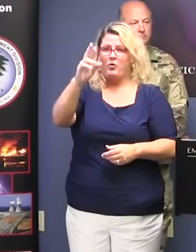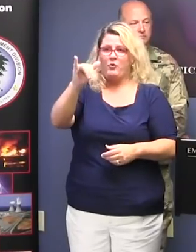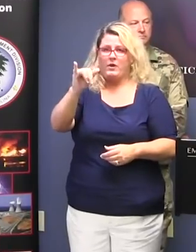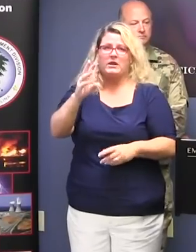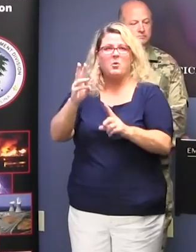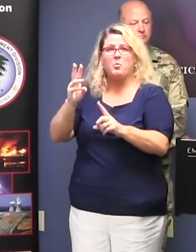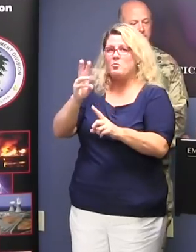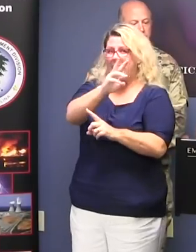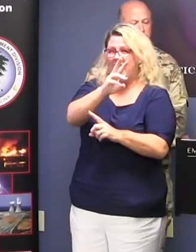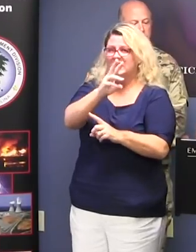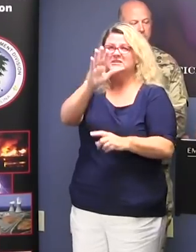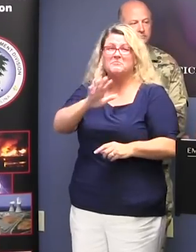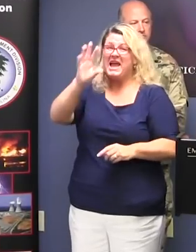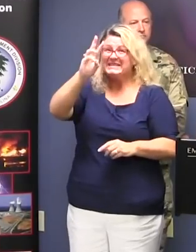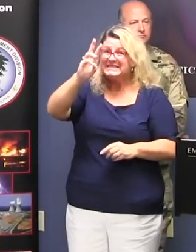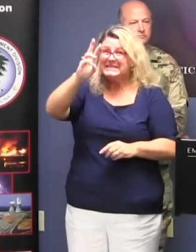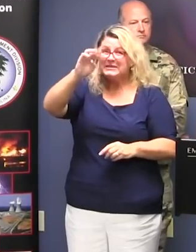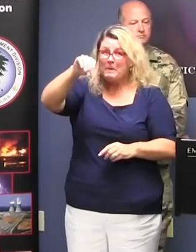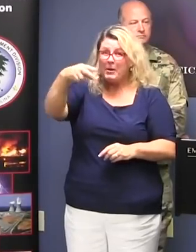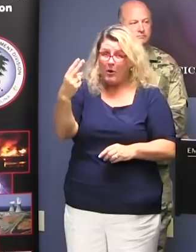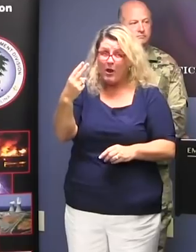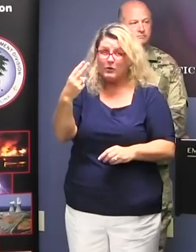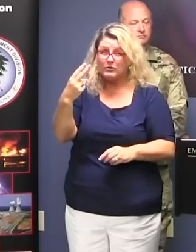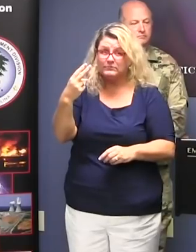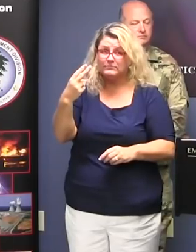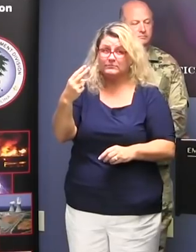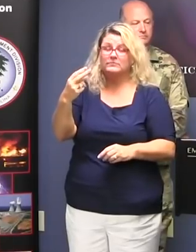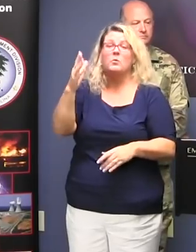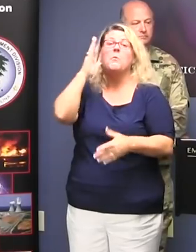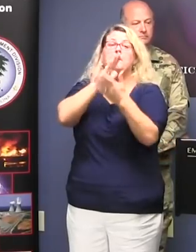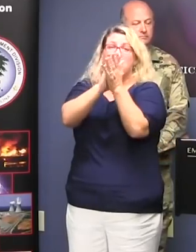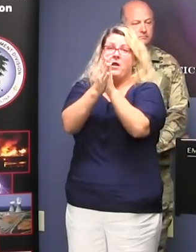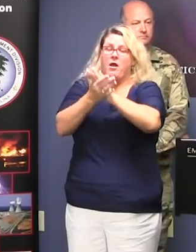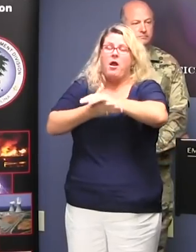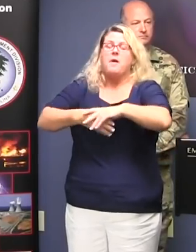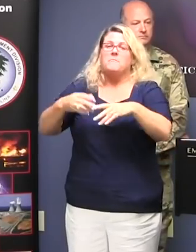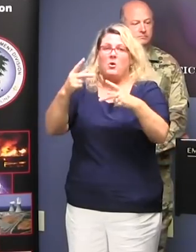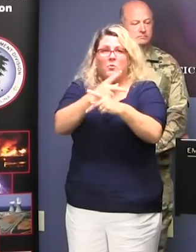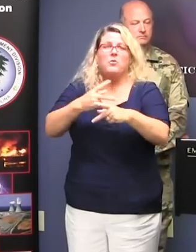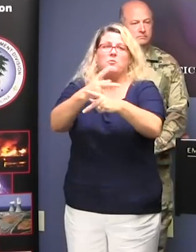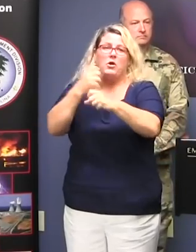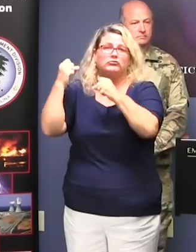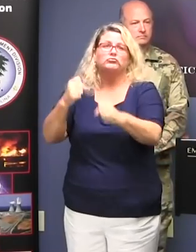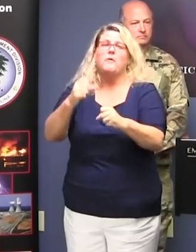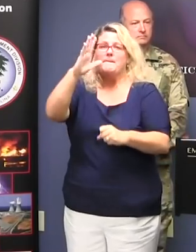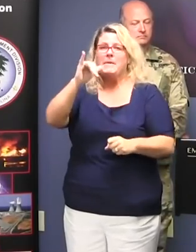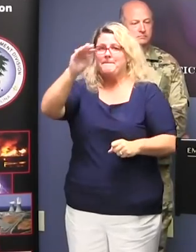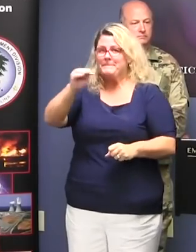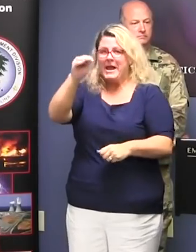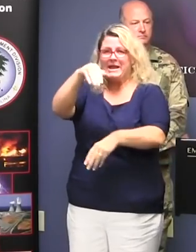6 miles per hour. Florence will begin to rapidly strengthen, becoming a major hurricane by Monday evening.